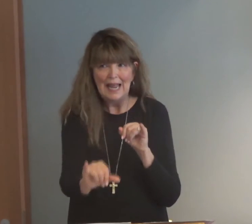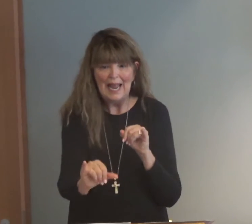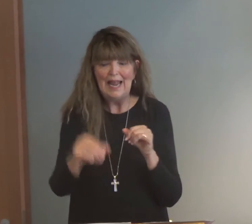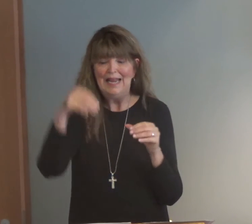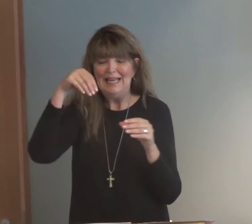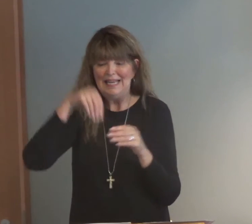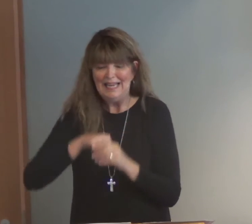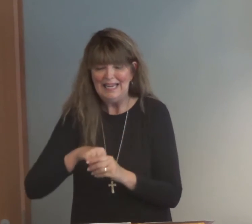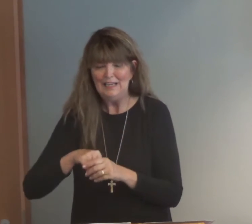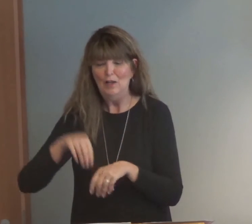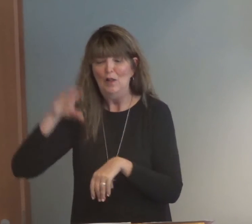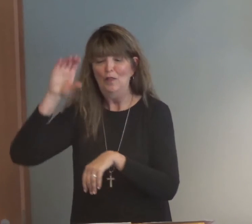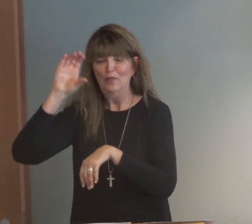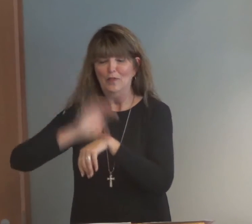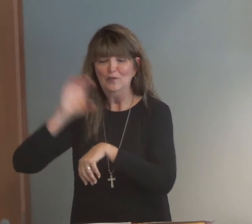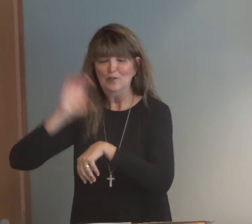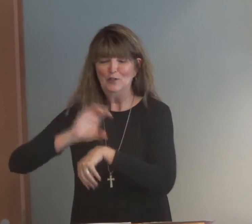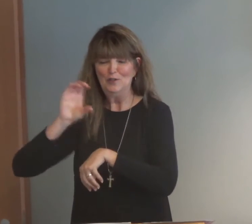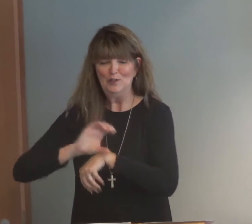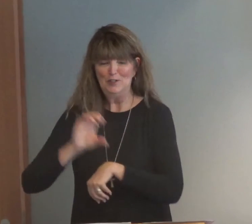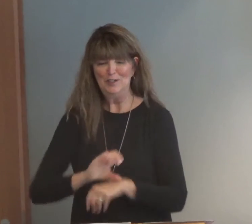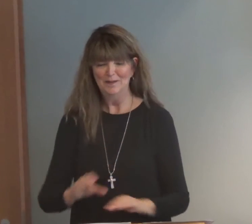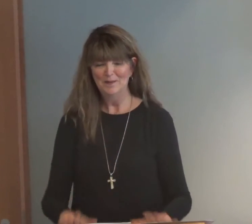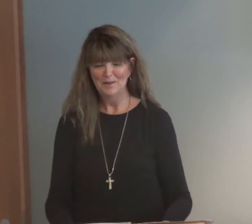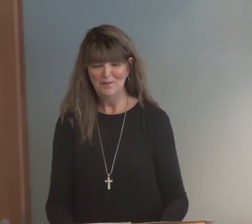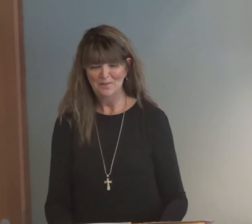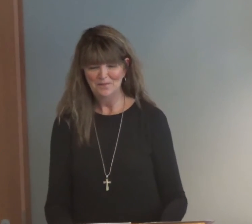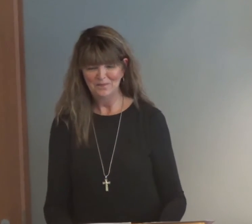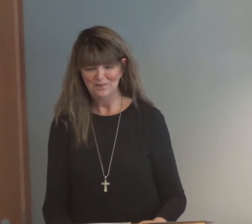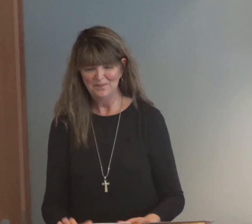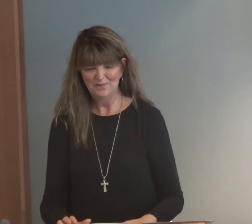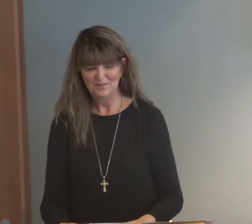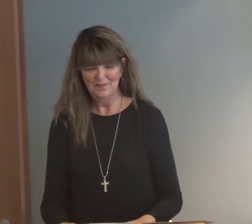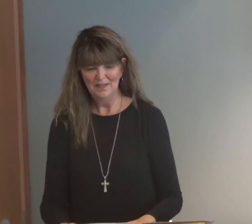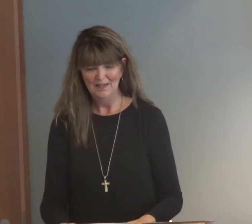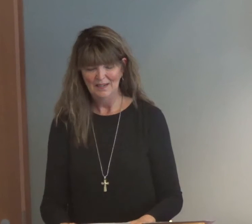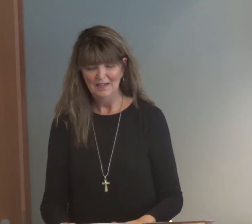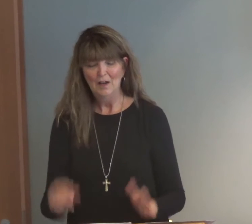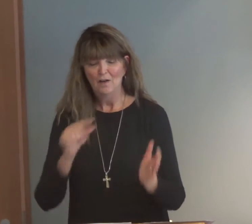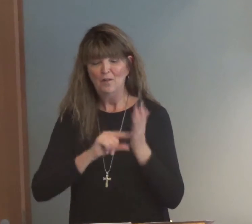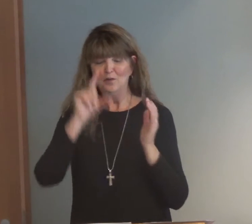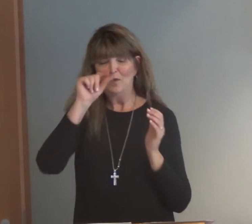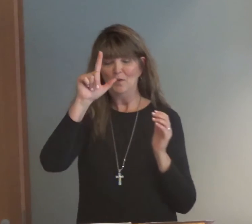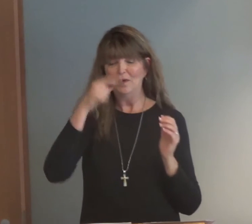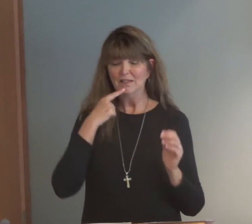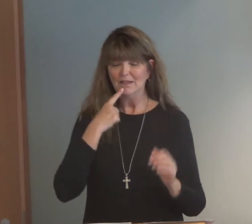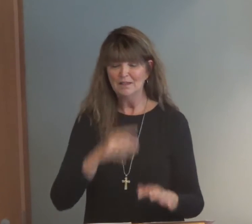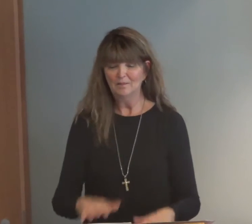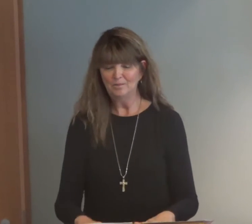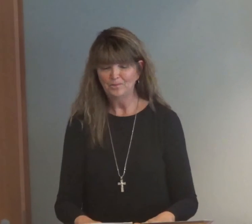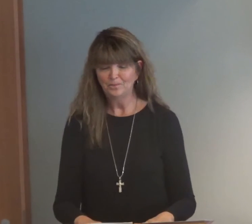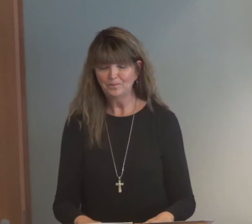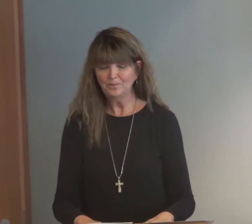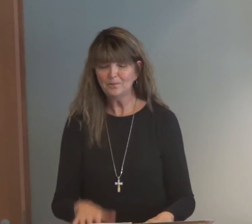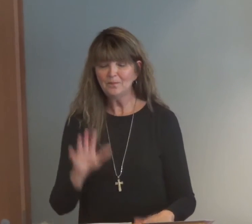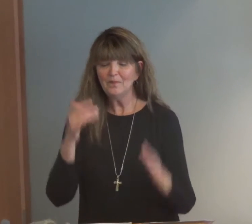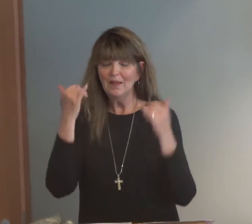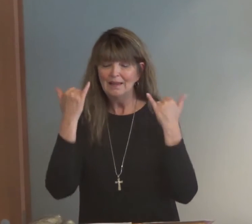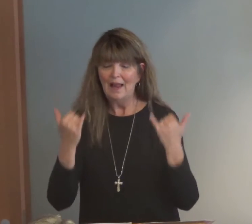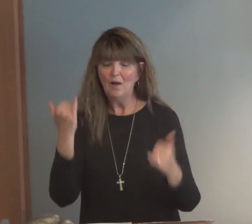And that means it's even more important for us to stay connected to the church. In verse 20 and 21, it